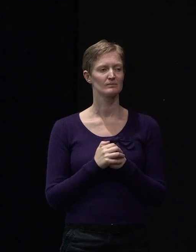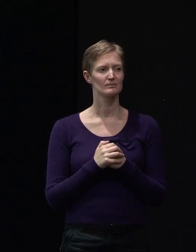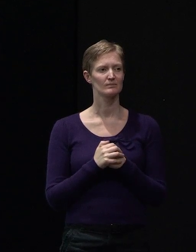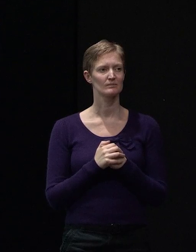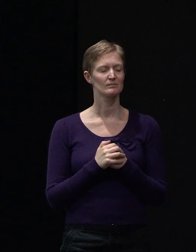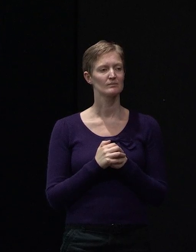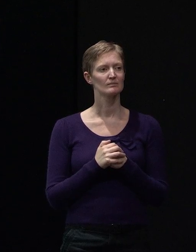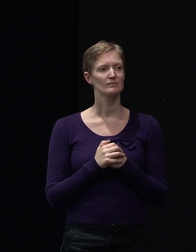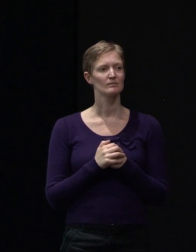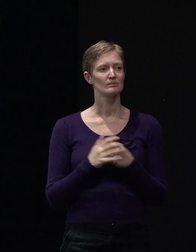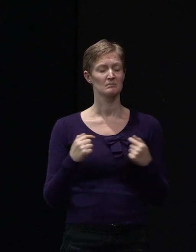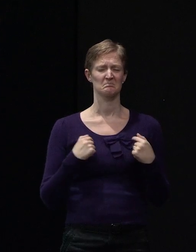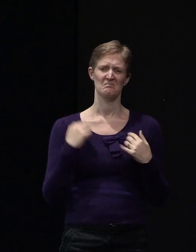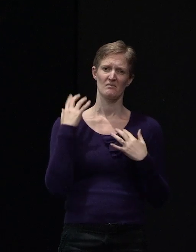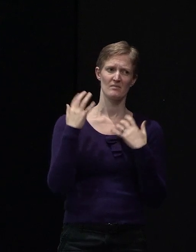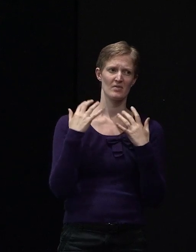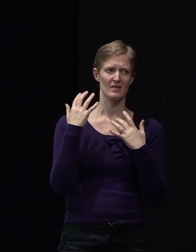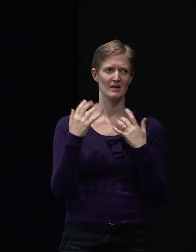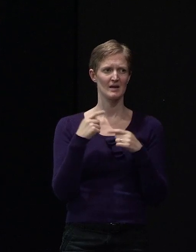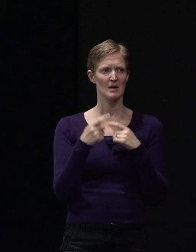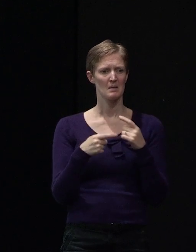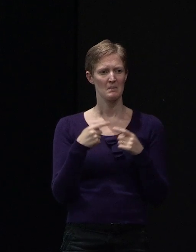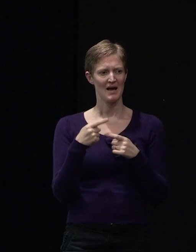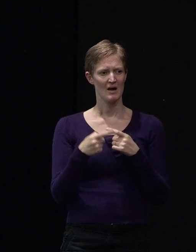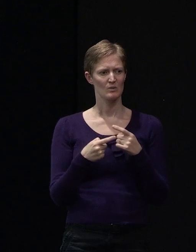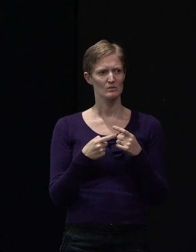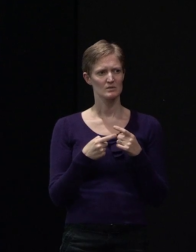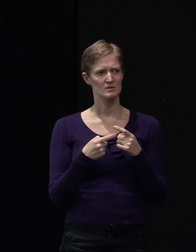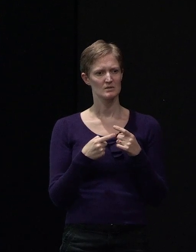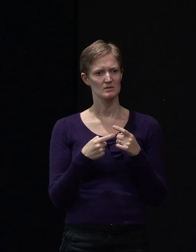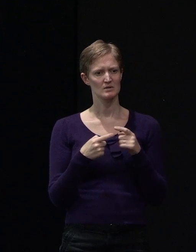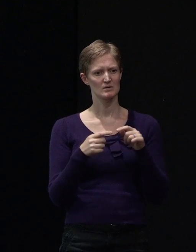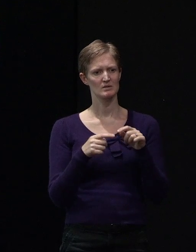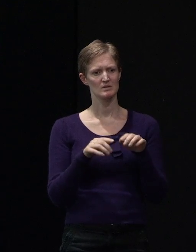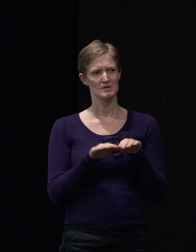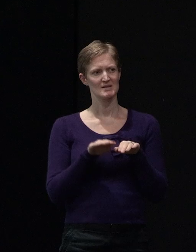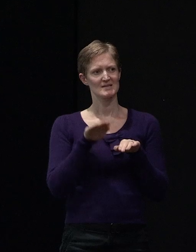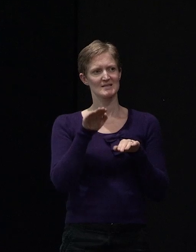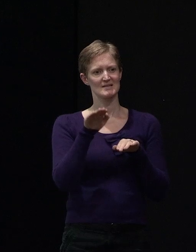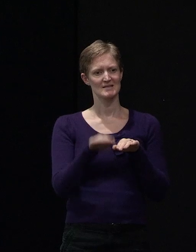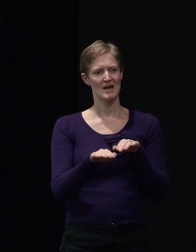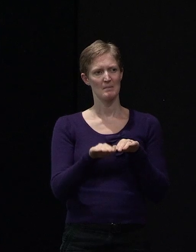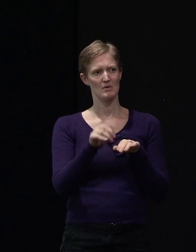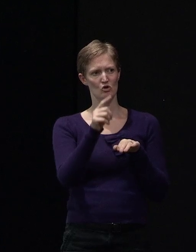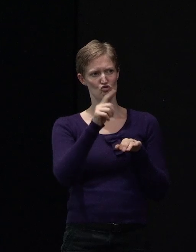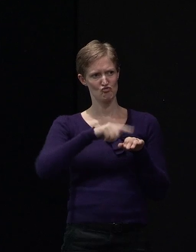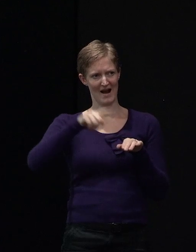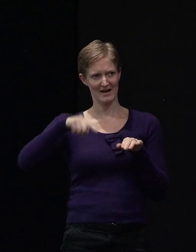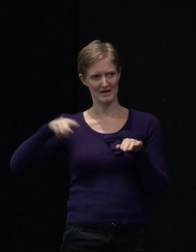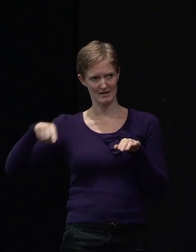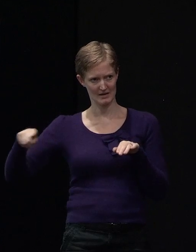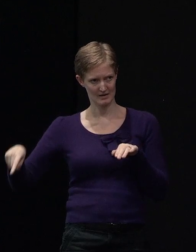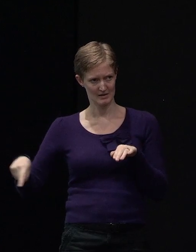I was just wondering about step cracks, you know, that the foundation has split and then there's